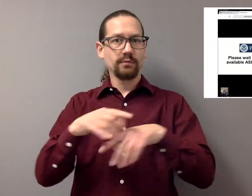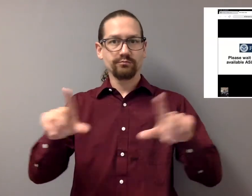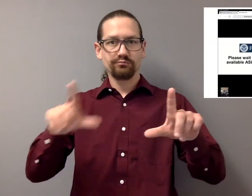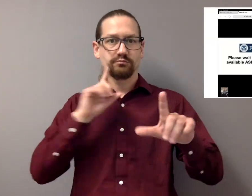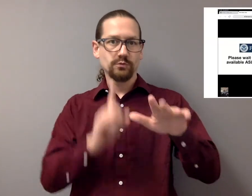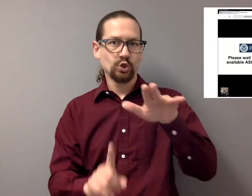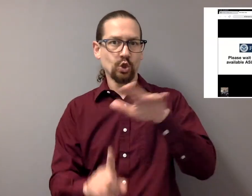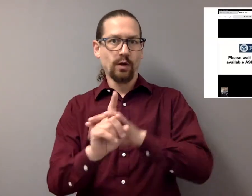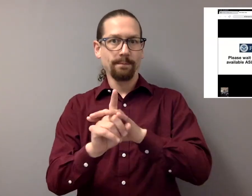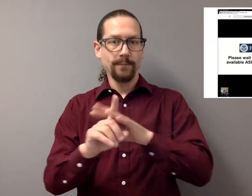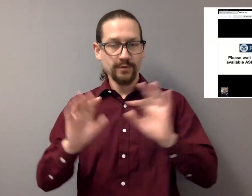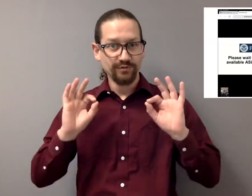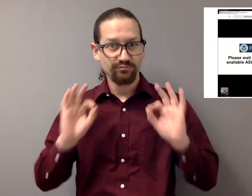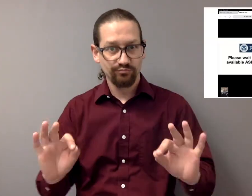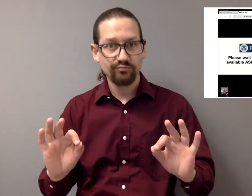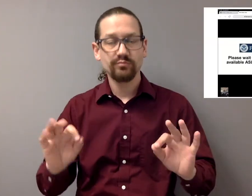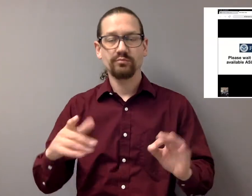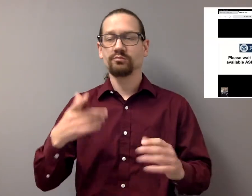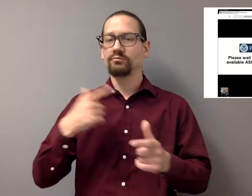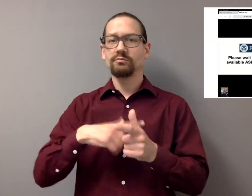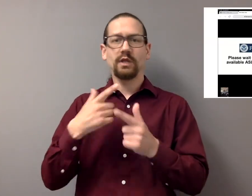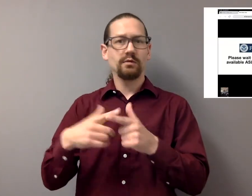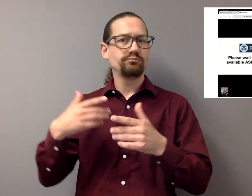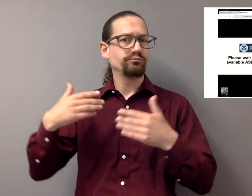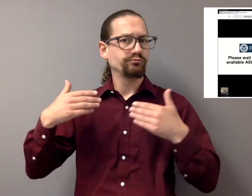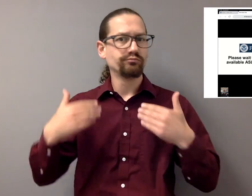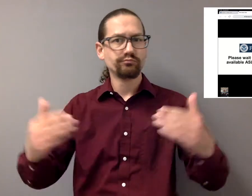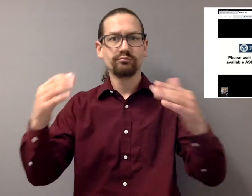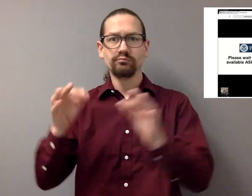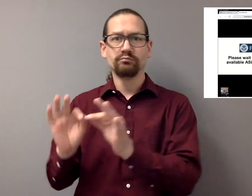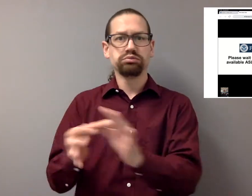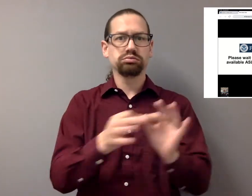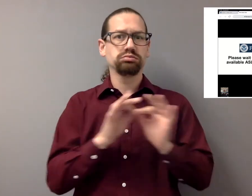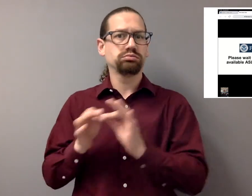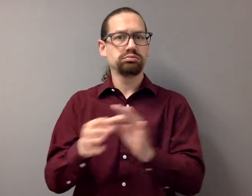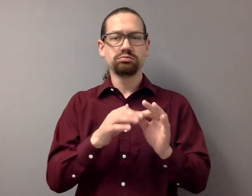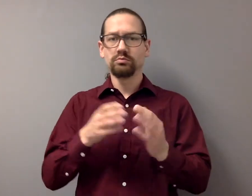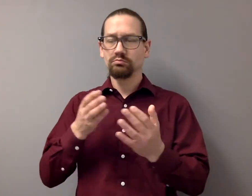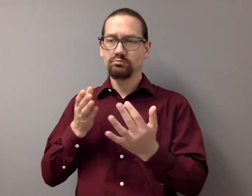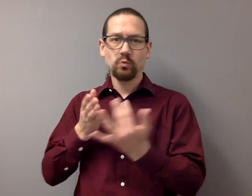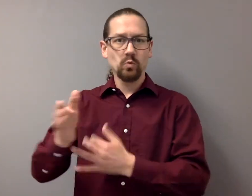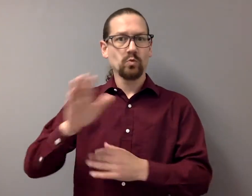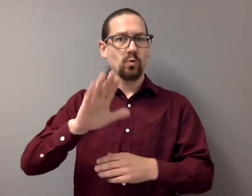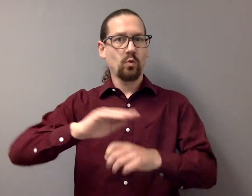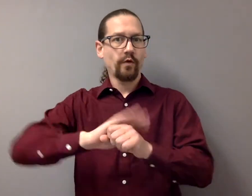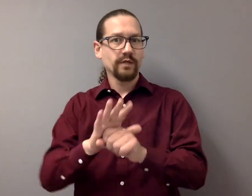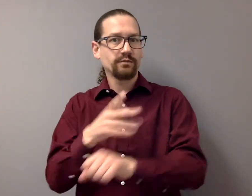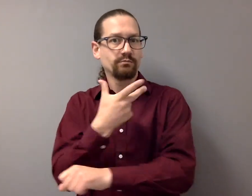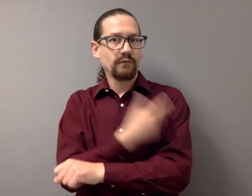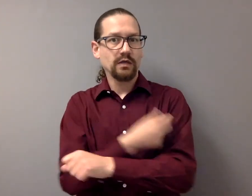Once one shows up, you can go ahead with the COVID vaccination process using the interpreting service throughout.